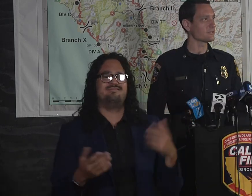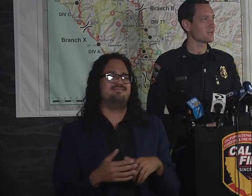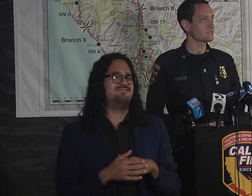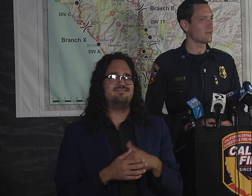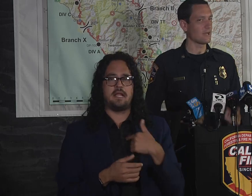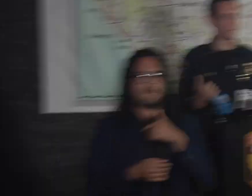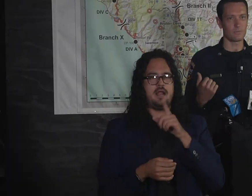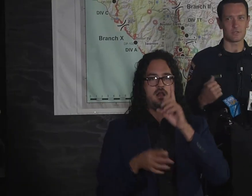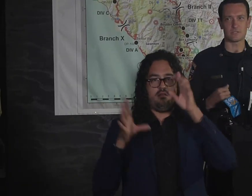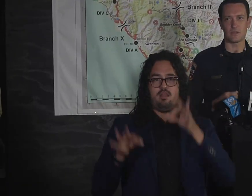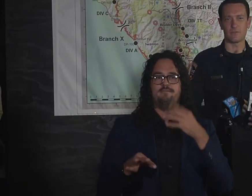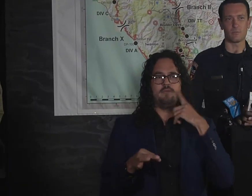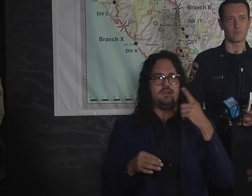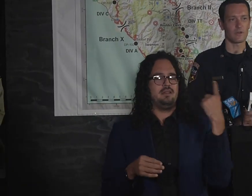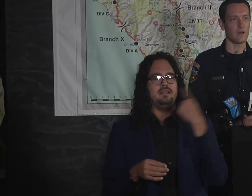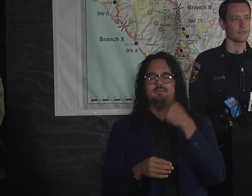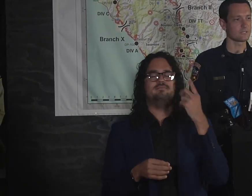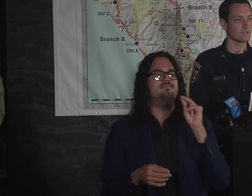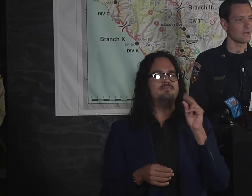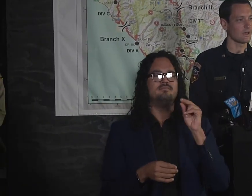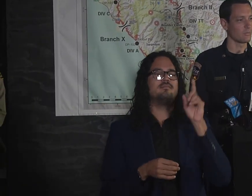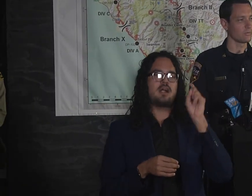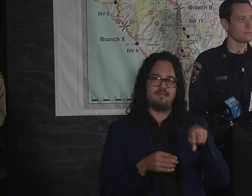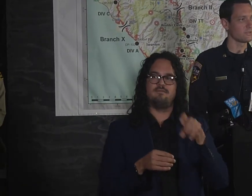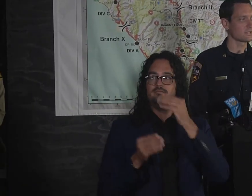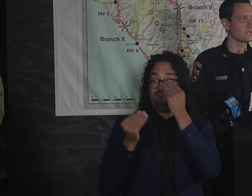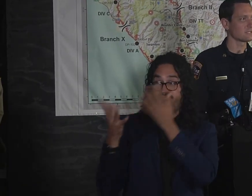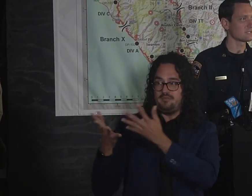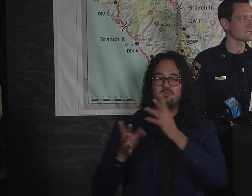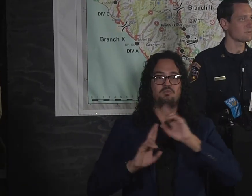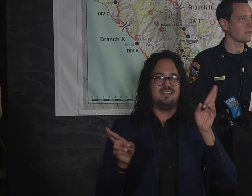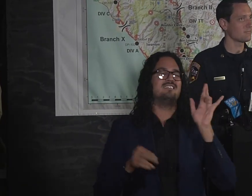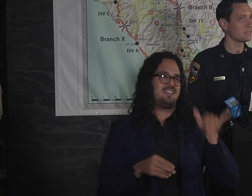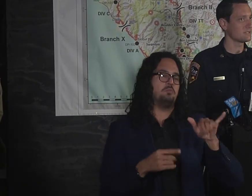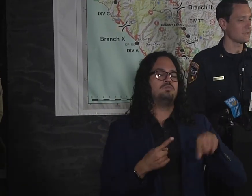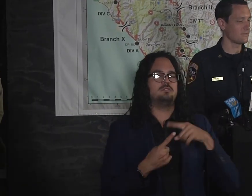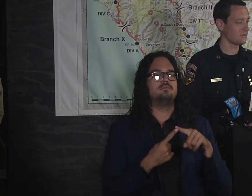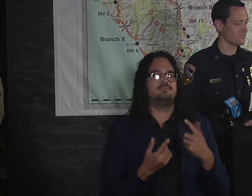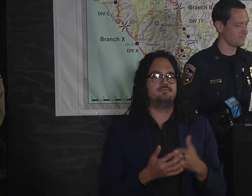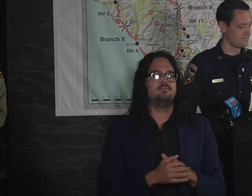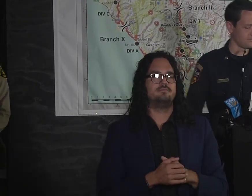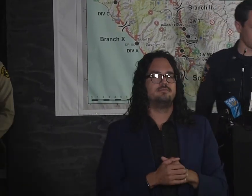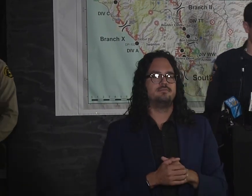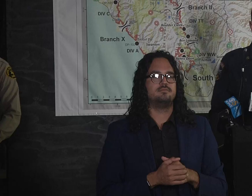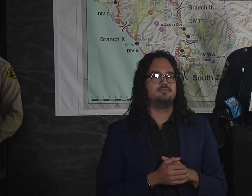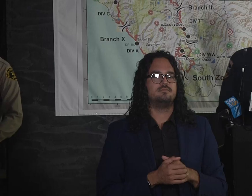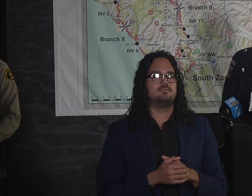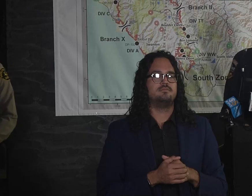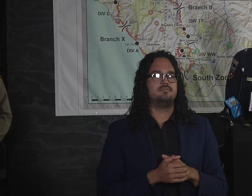Okay, thanks guys. Everyone up here is available for comments. We will do this again at 6 p.m. Be safe. Thank you.